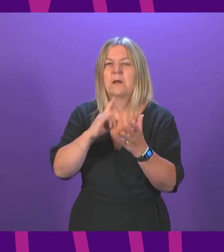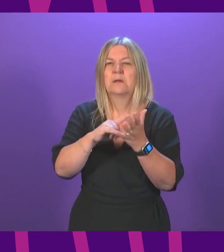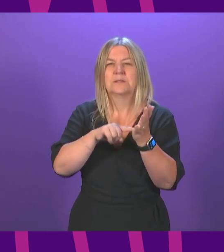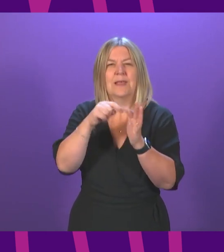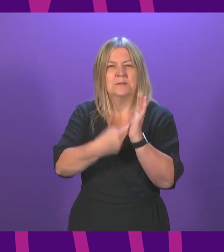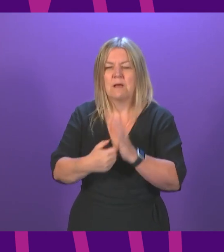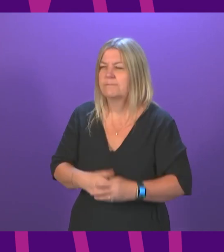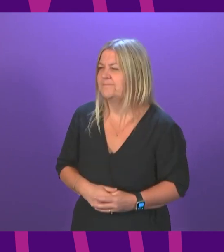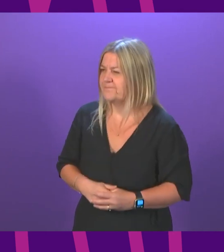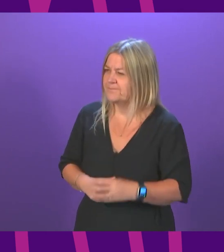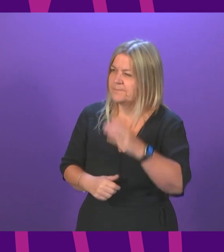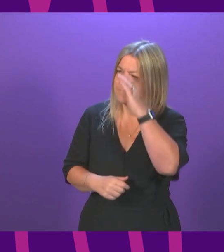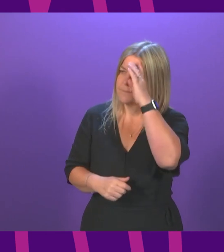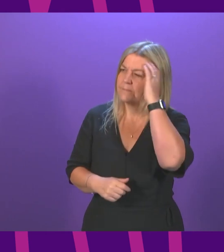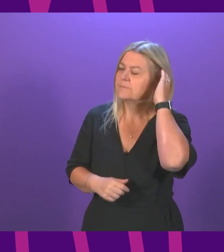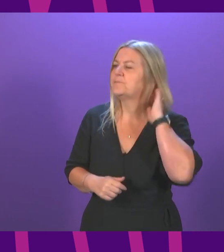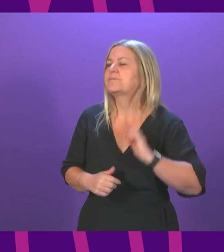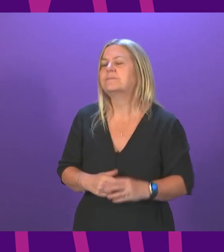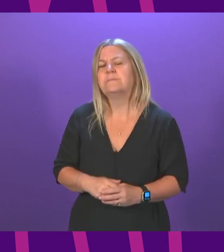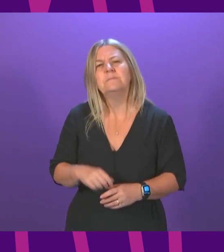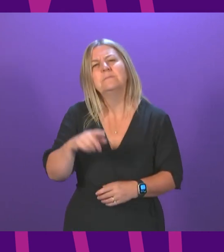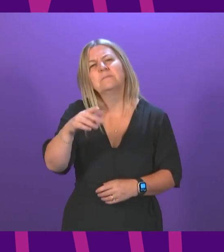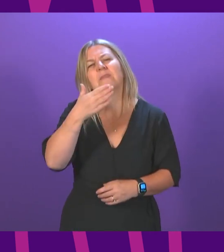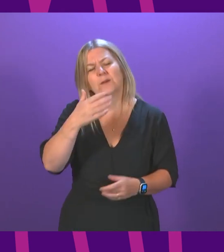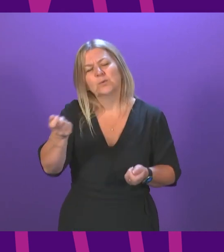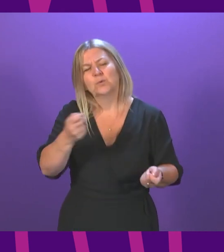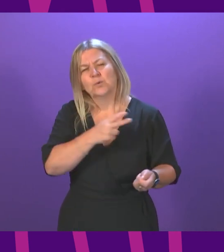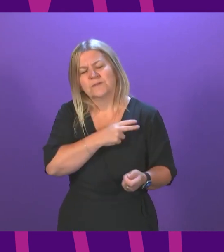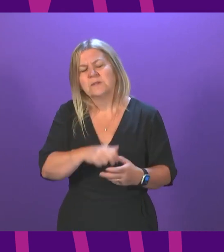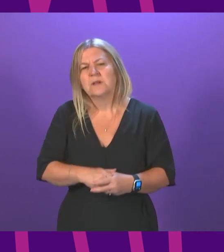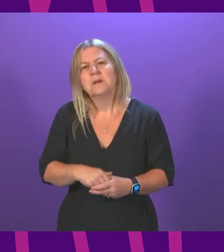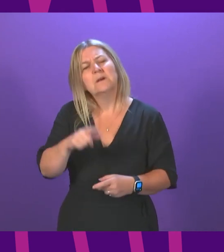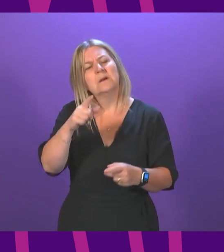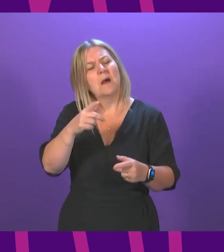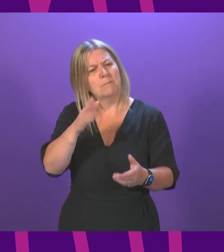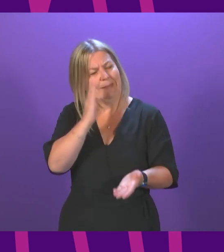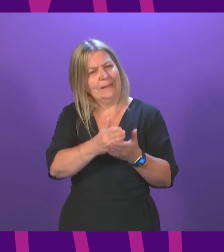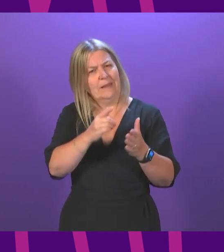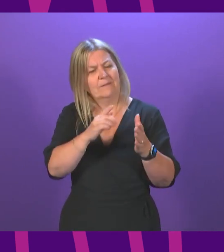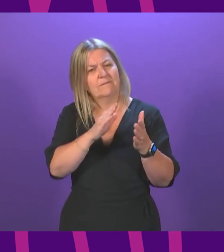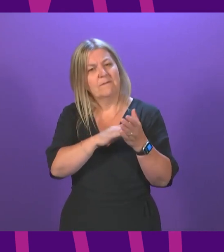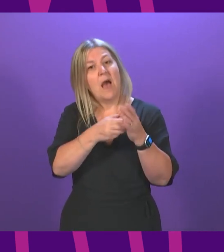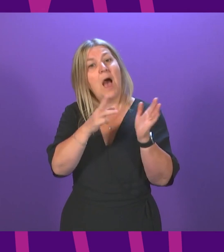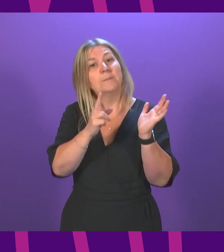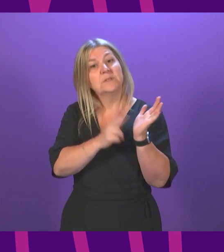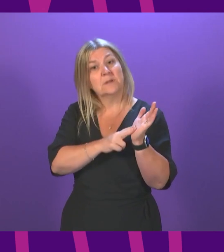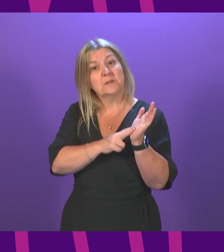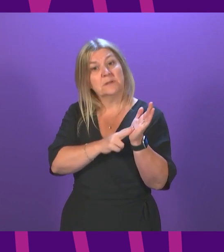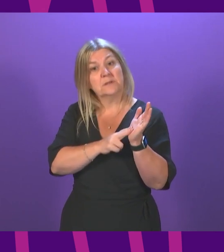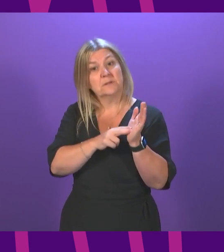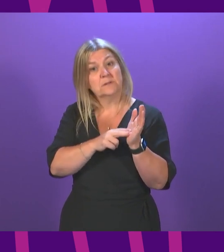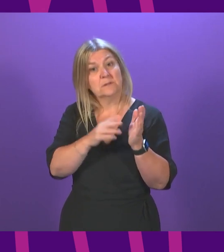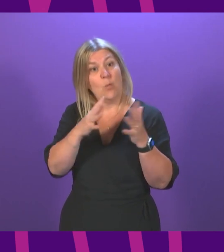This week, ITN revealed that the Amazon warehouse in Dunfermline is destroying millions of new unsold items,